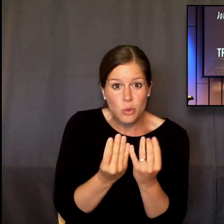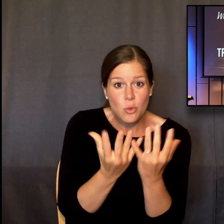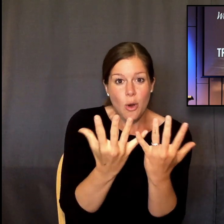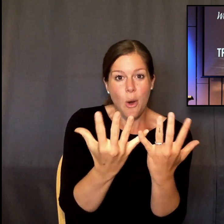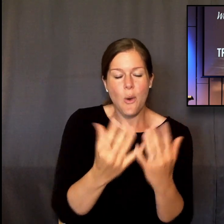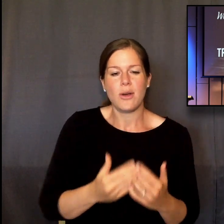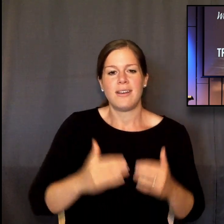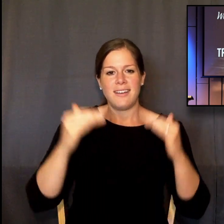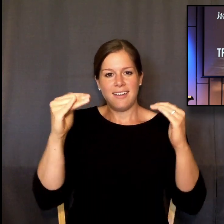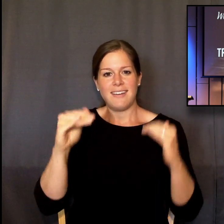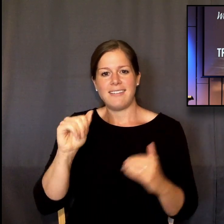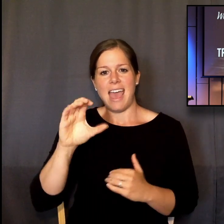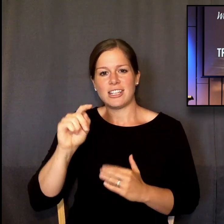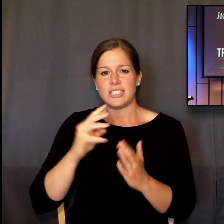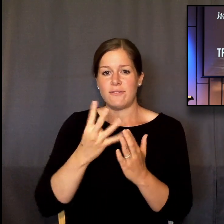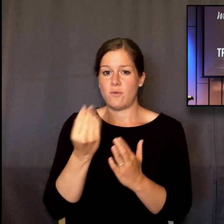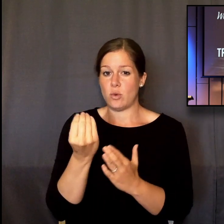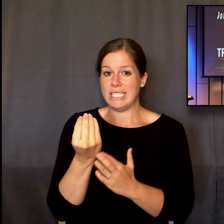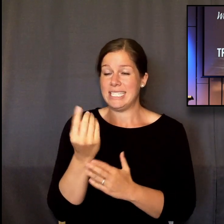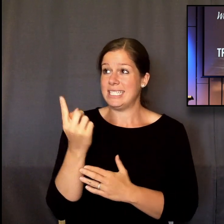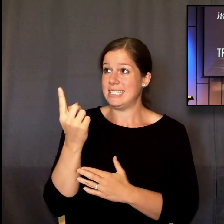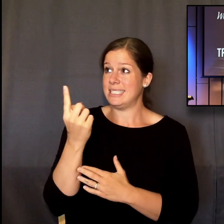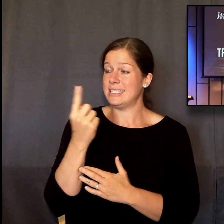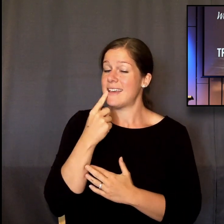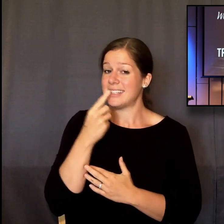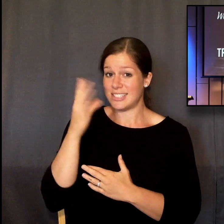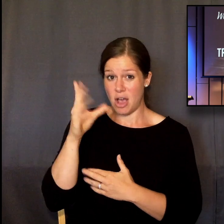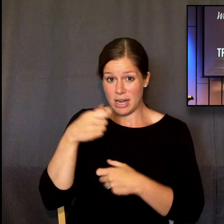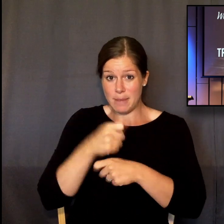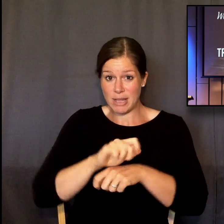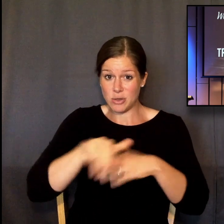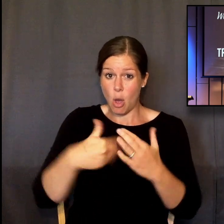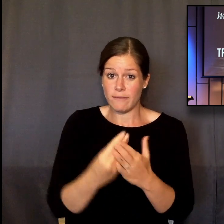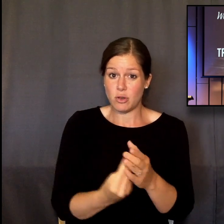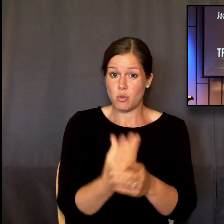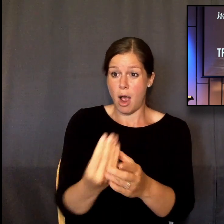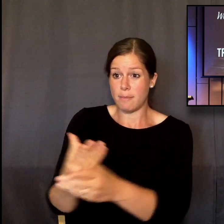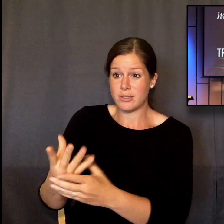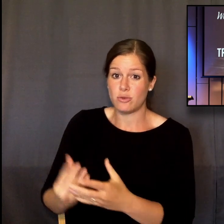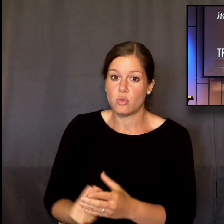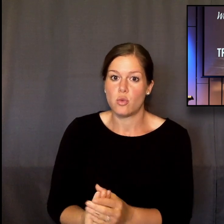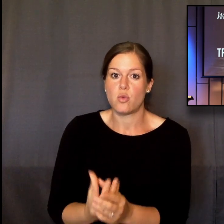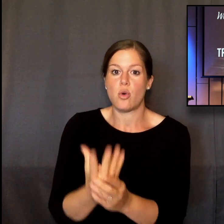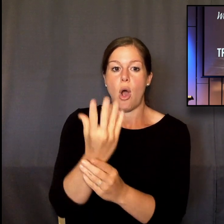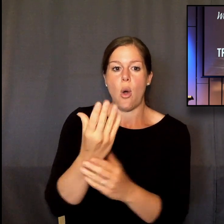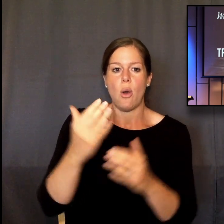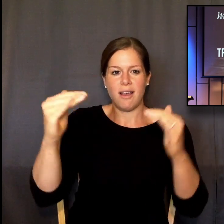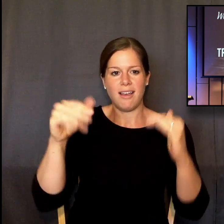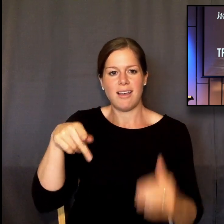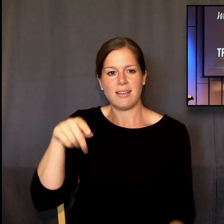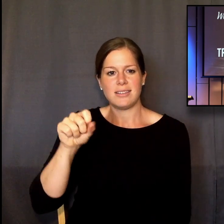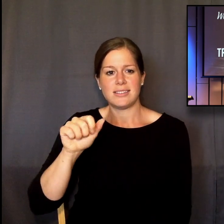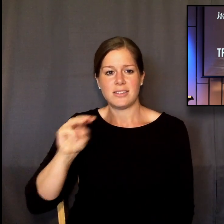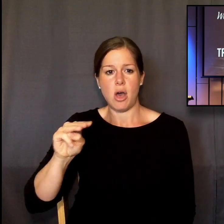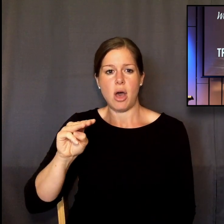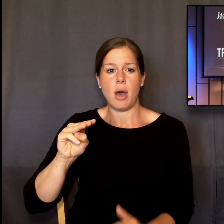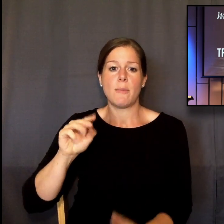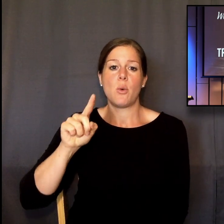says God makes crops grow. Jonah chapter 1 and 2 shows God's control over animals. Psalm 147 says animals have